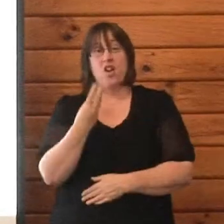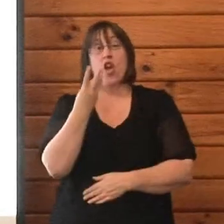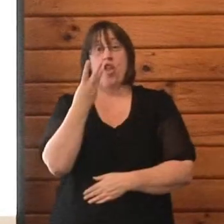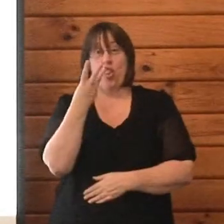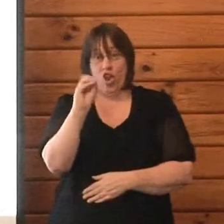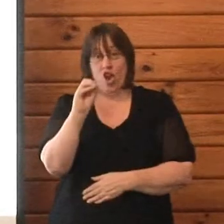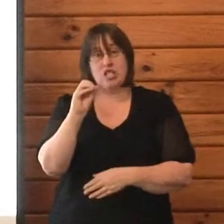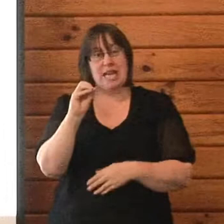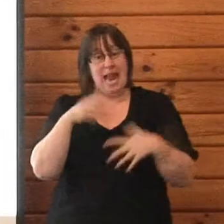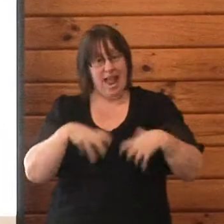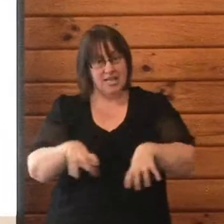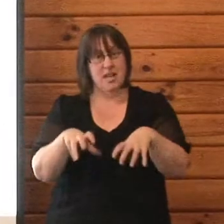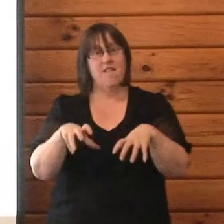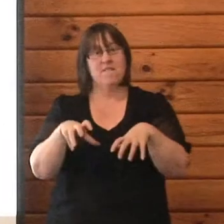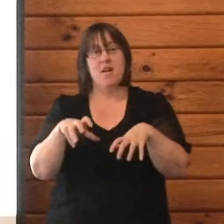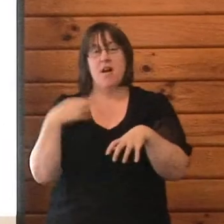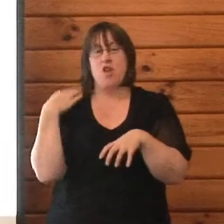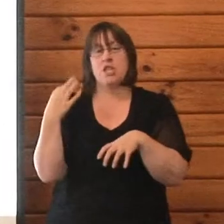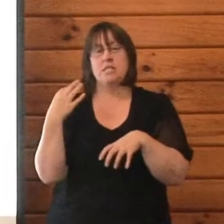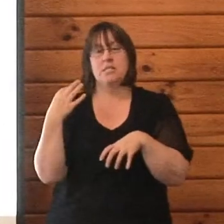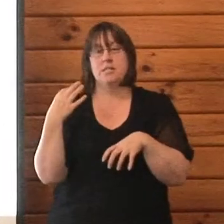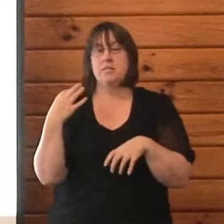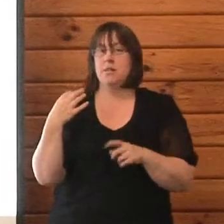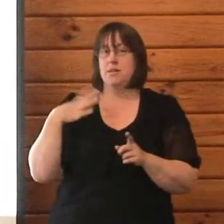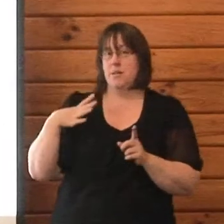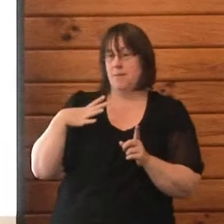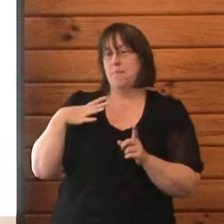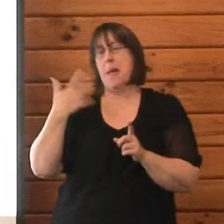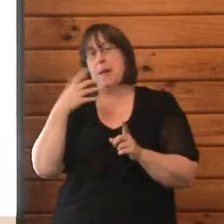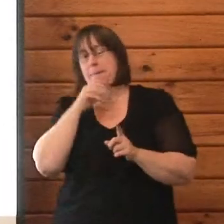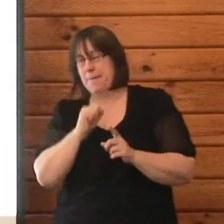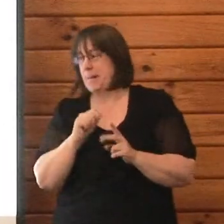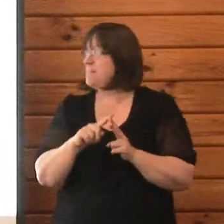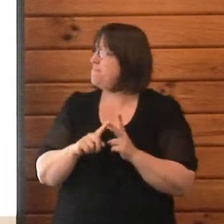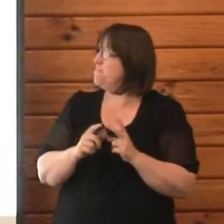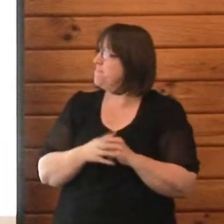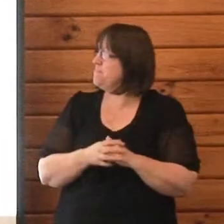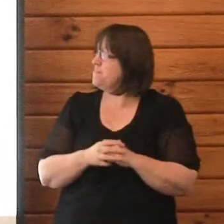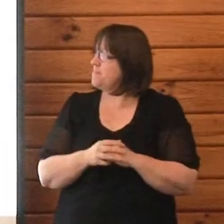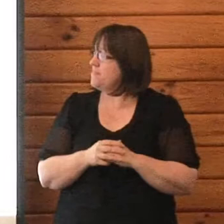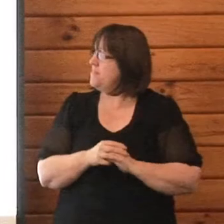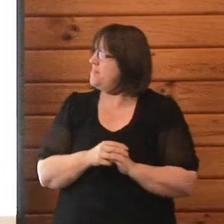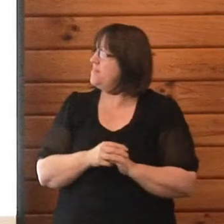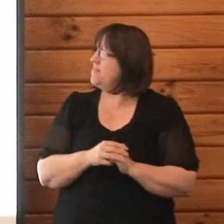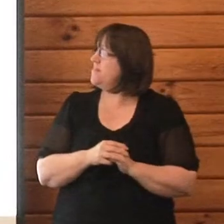between the female and male. We have an induction program,